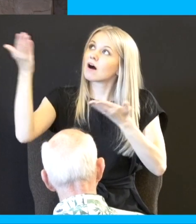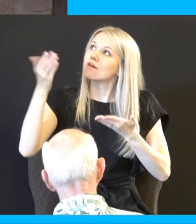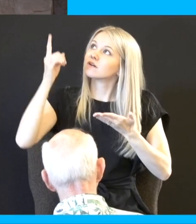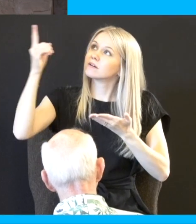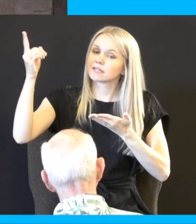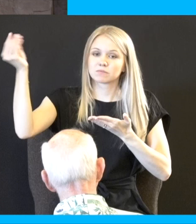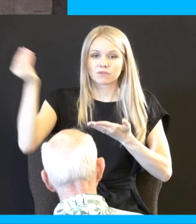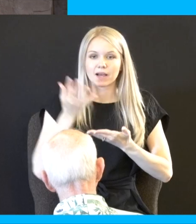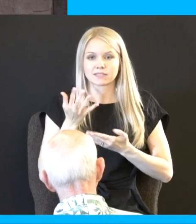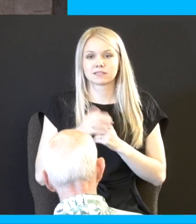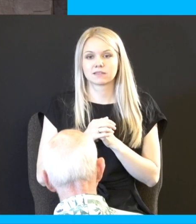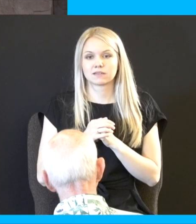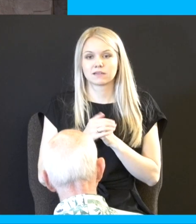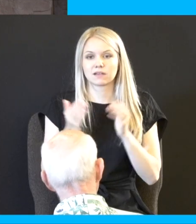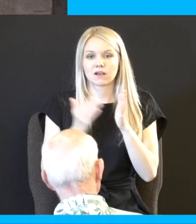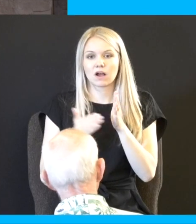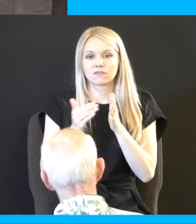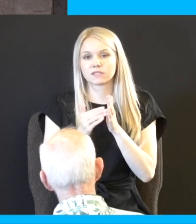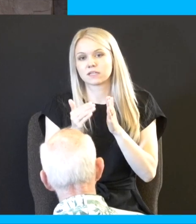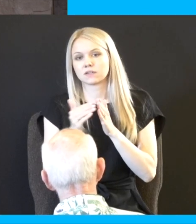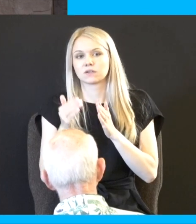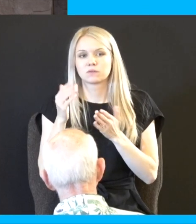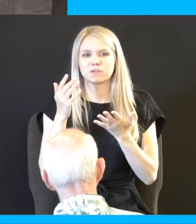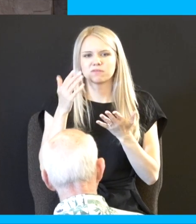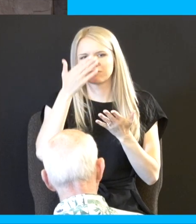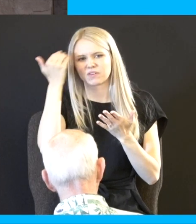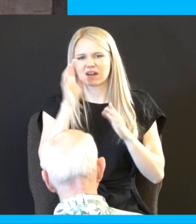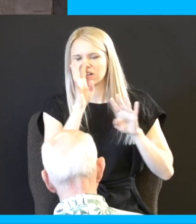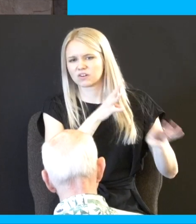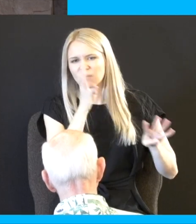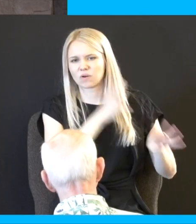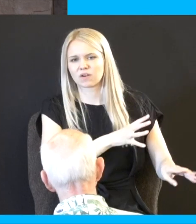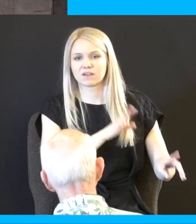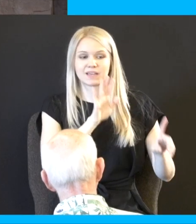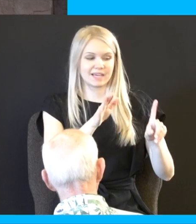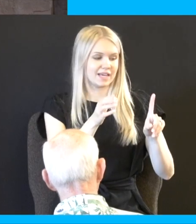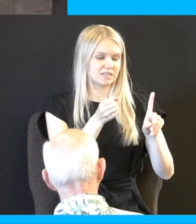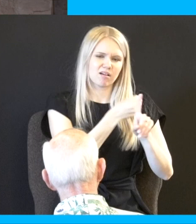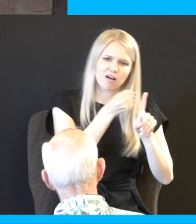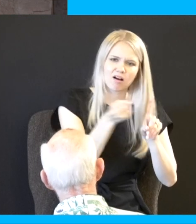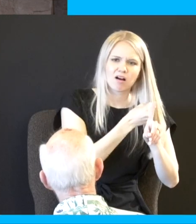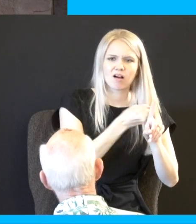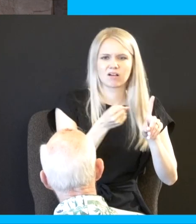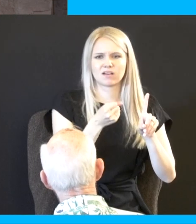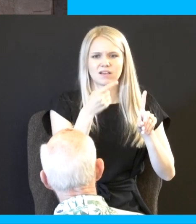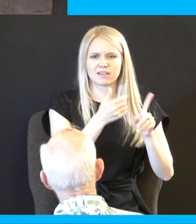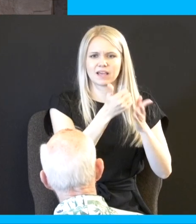and we so often skip over the idea that by his stripes we are healed but those areas that have wounded you deeply that you know you did